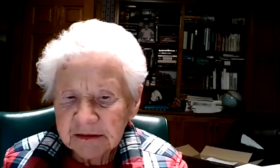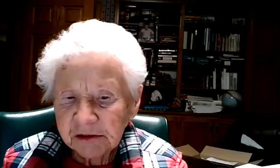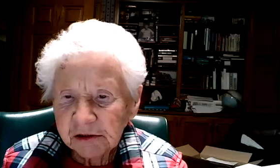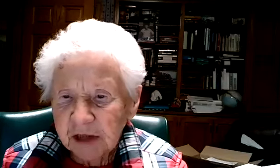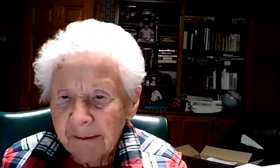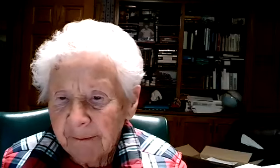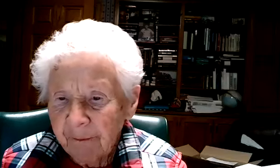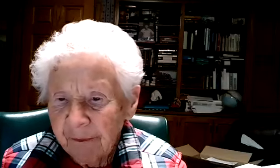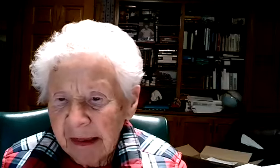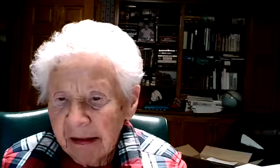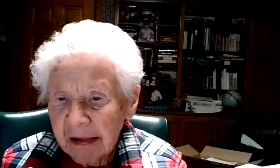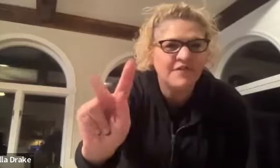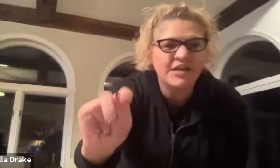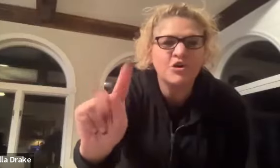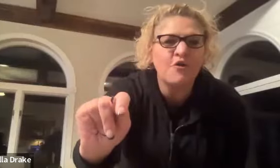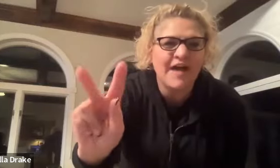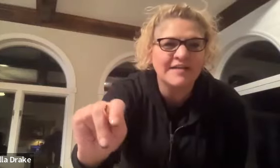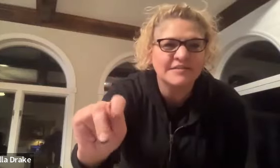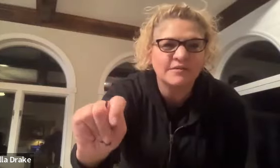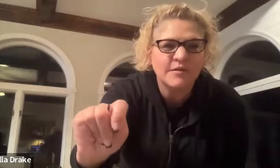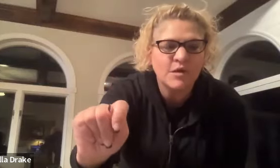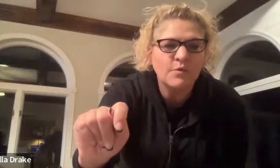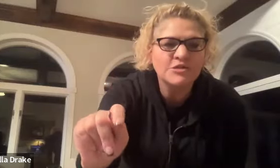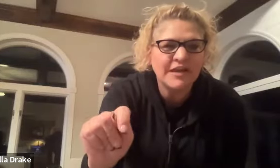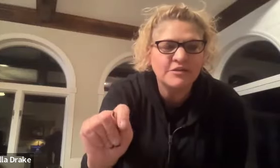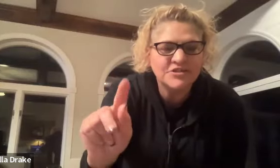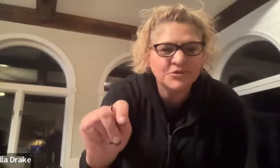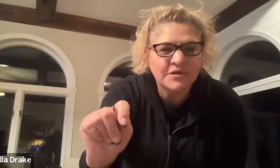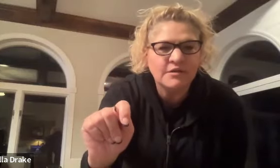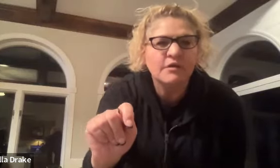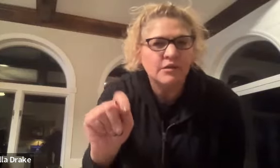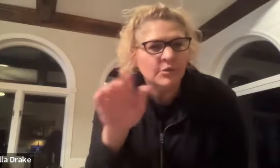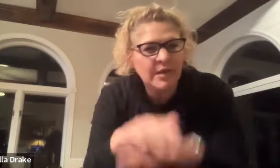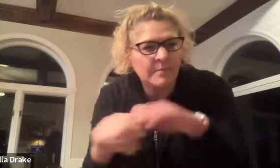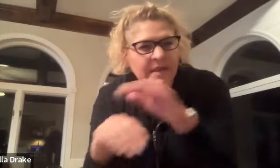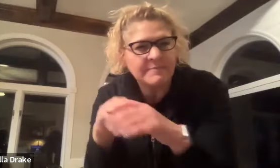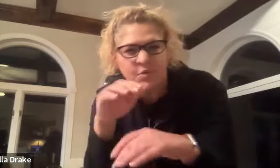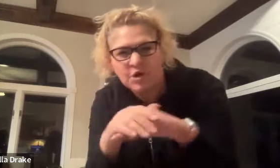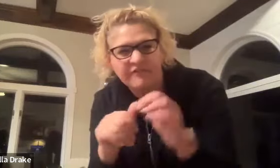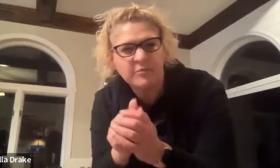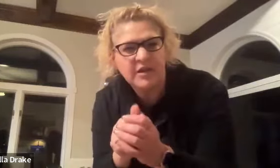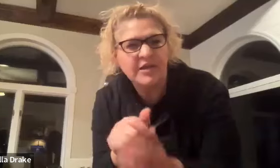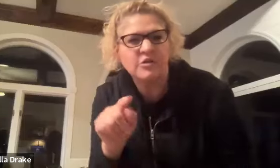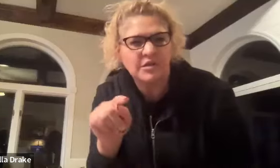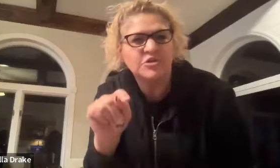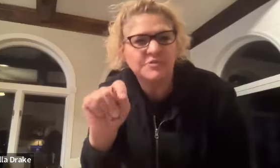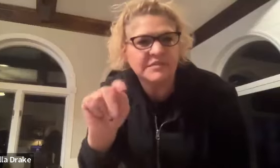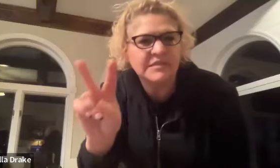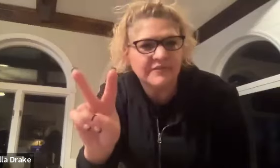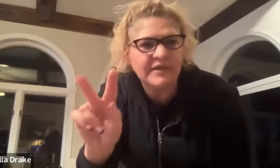you can just do it you can go fast once you get used to it you'll it becomes more comfortable and you can do tv